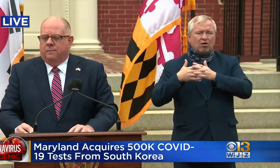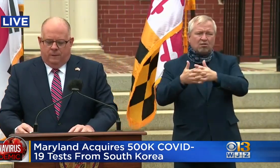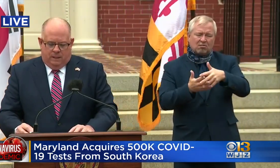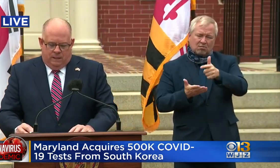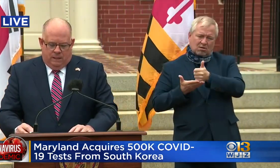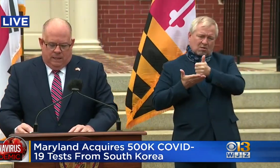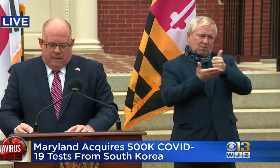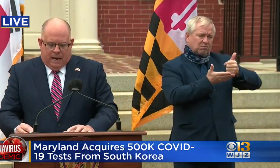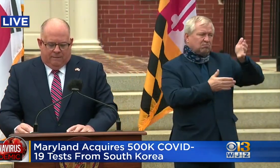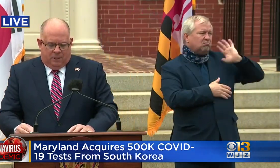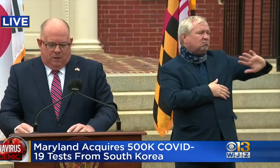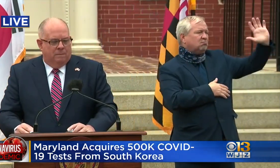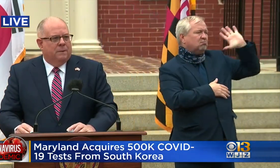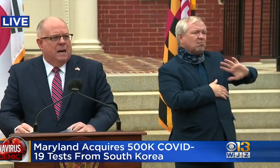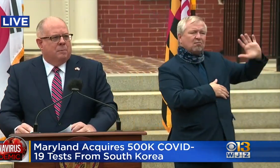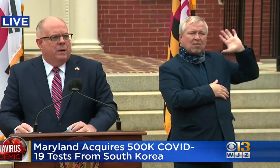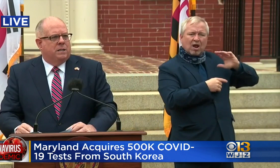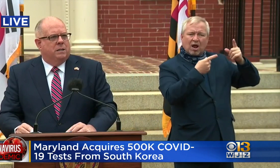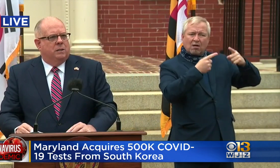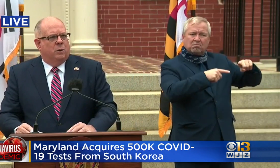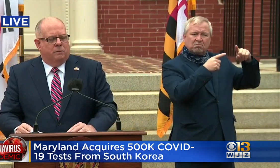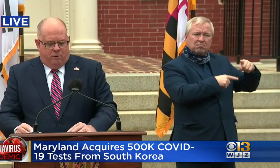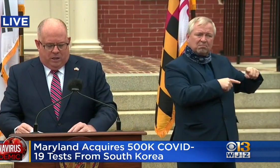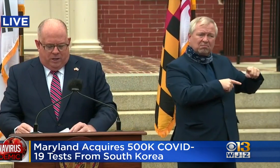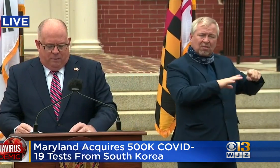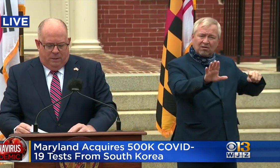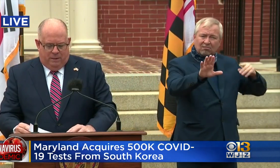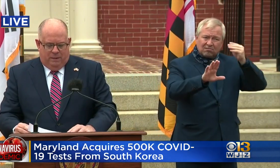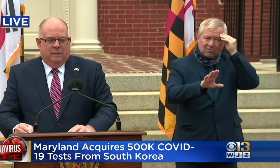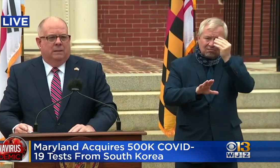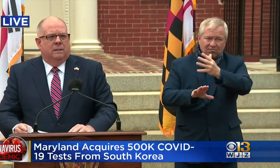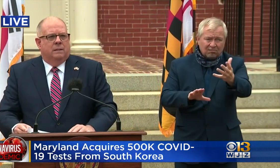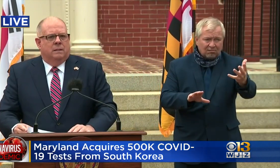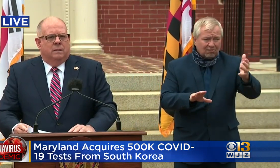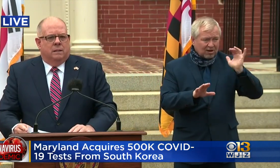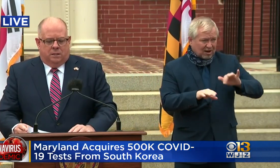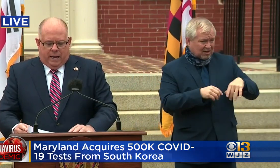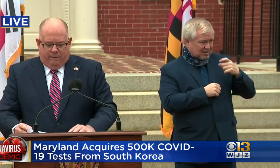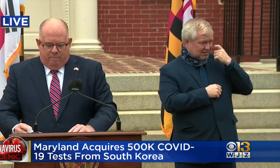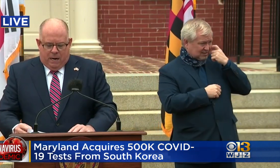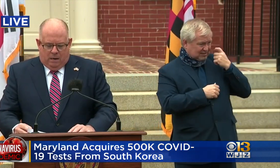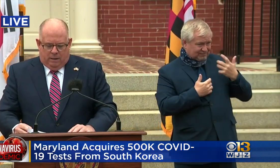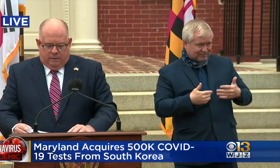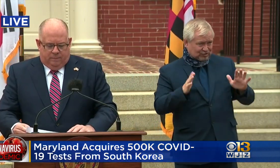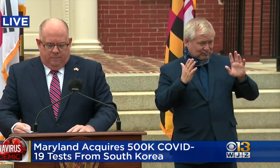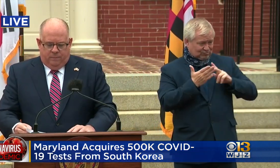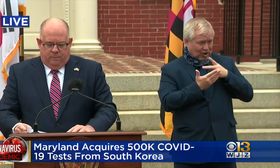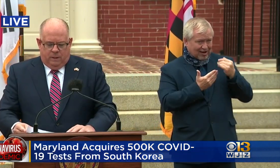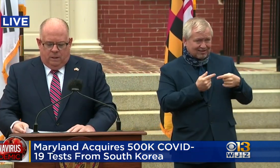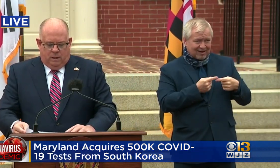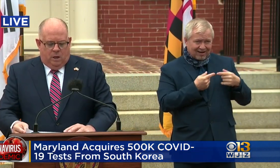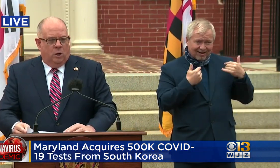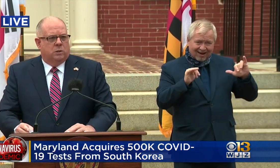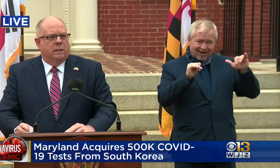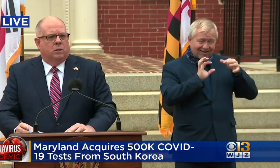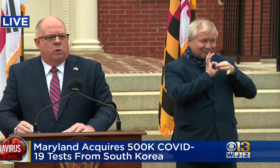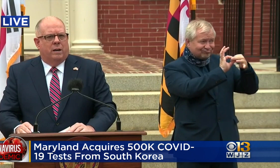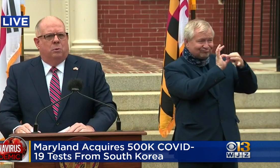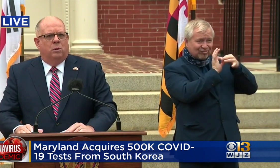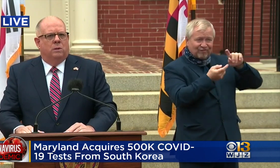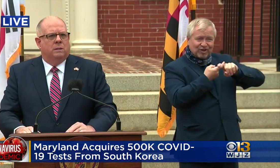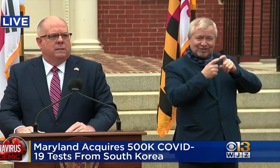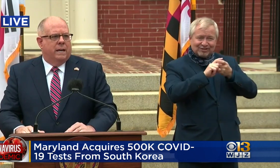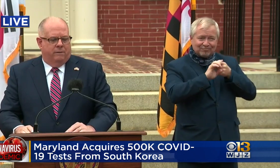that after Operation Enduring Friendship, the state of Maryland owes an